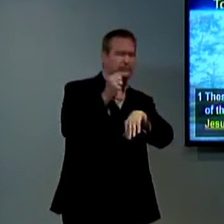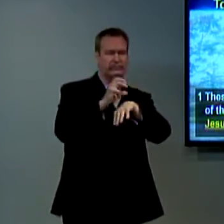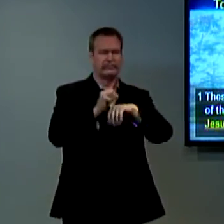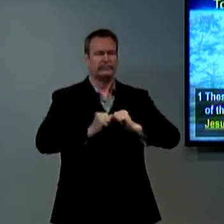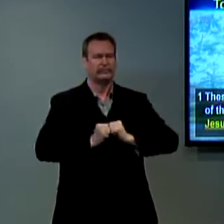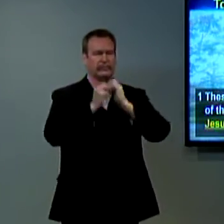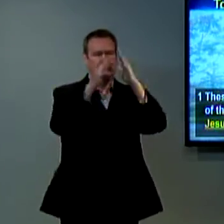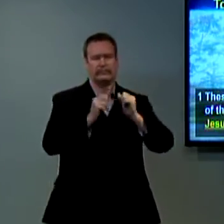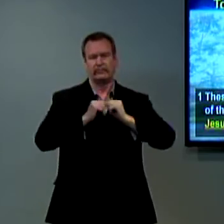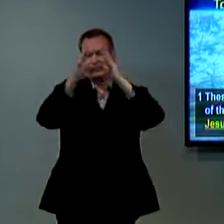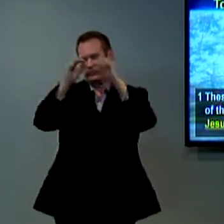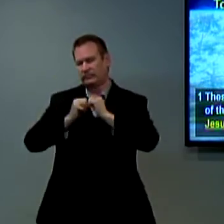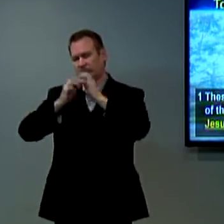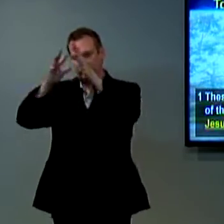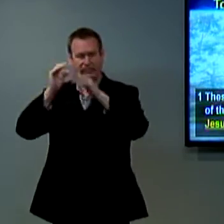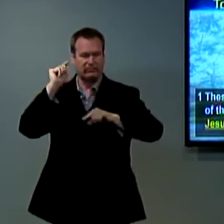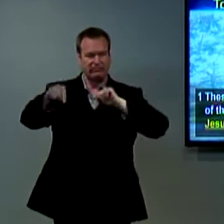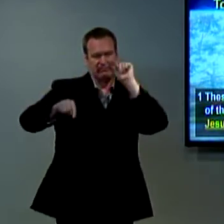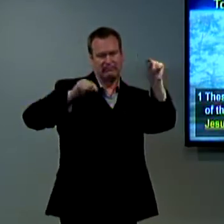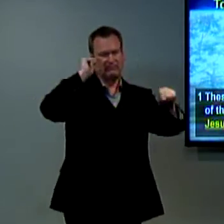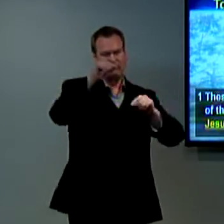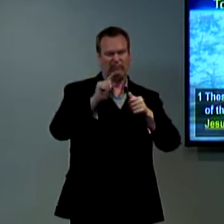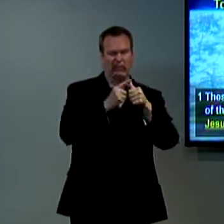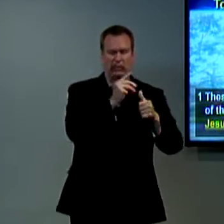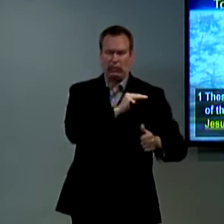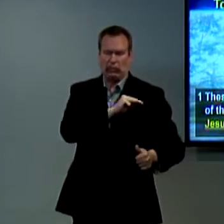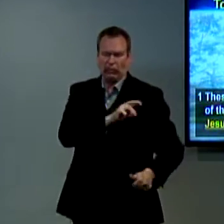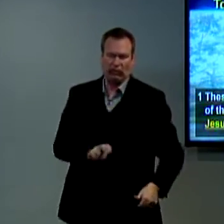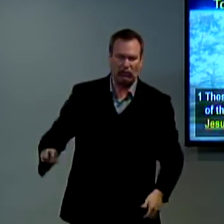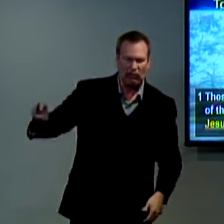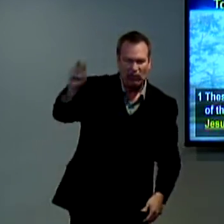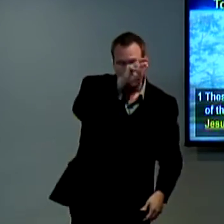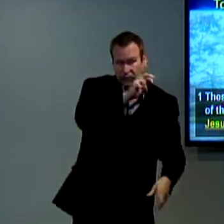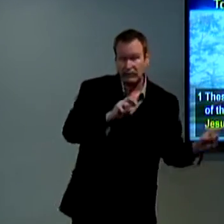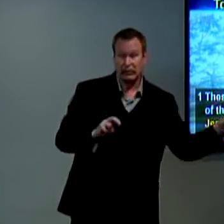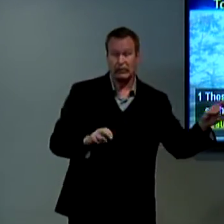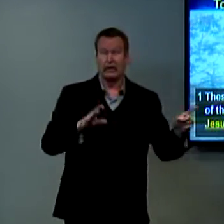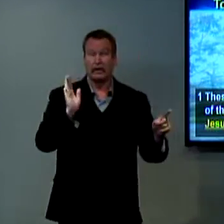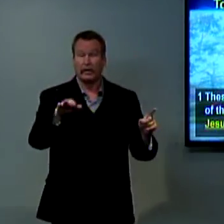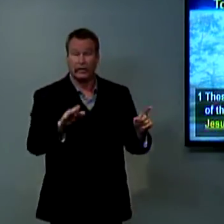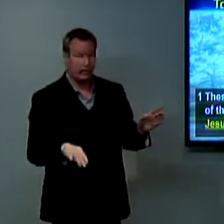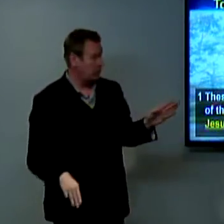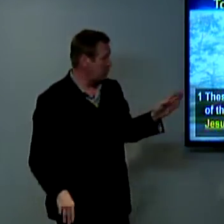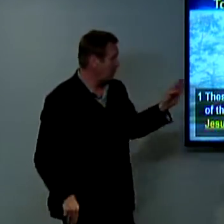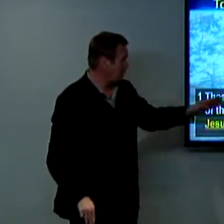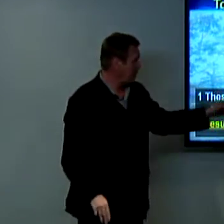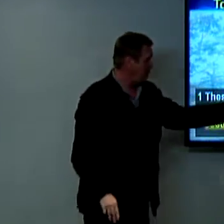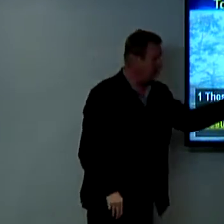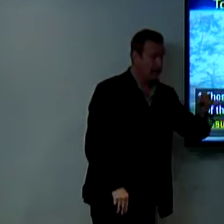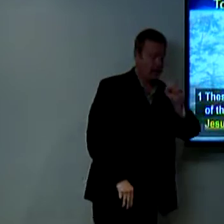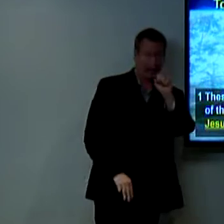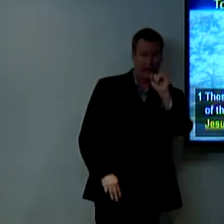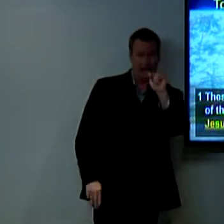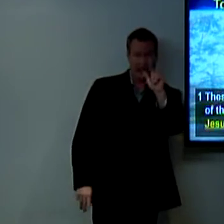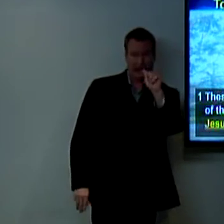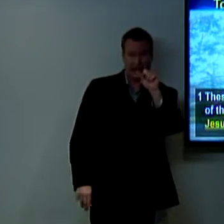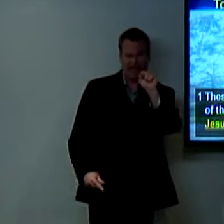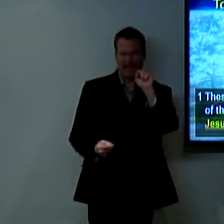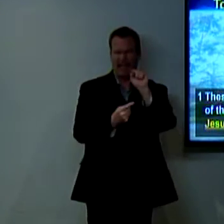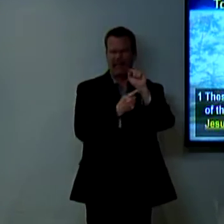he set up churches all over the known world at the time. He was the first traveling missionary. We also see